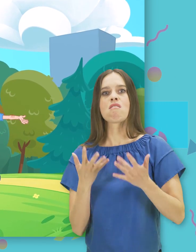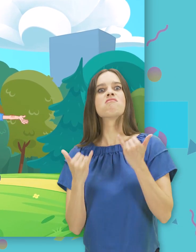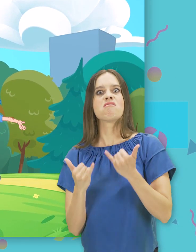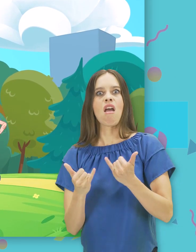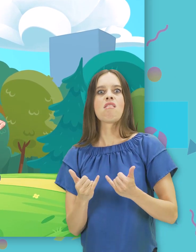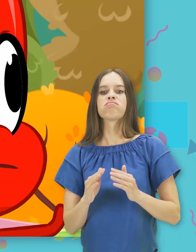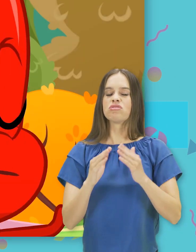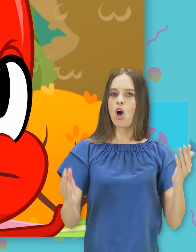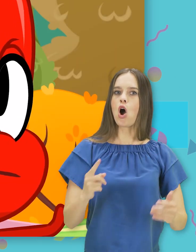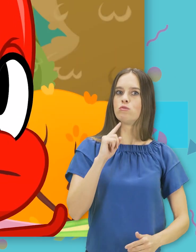major crime going on.